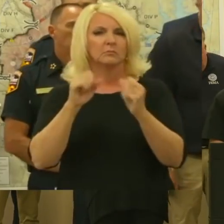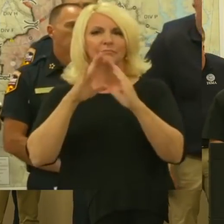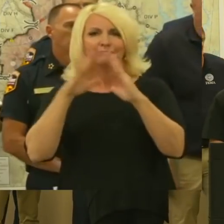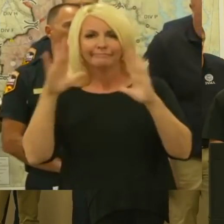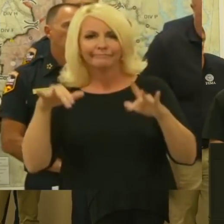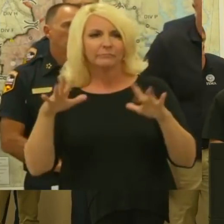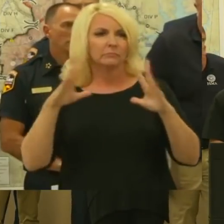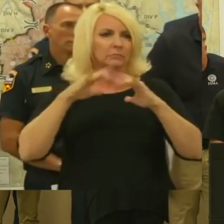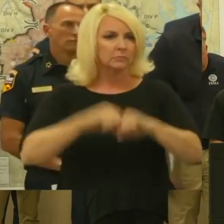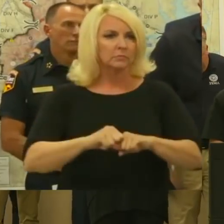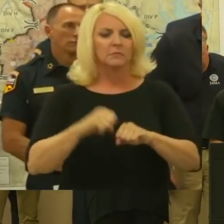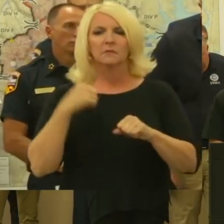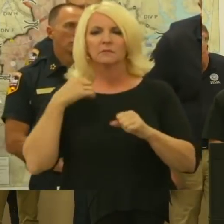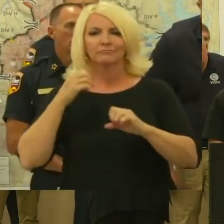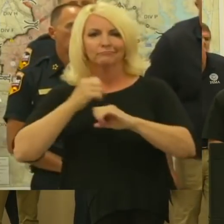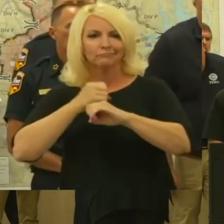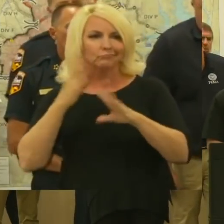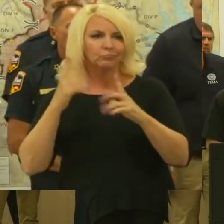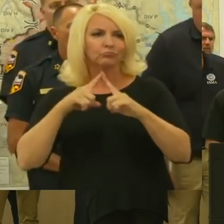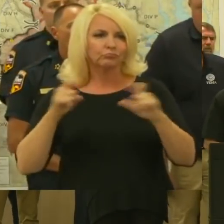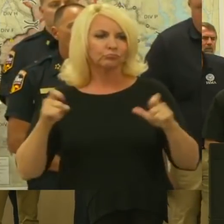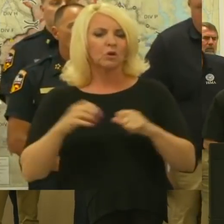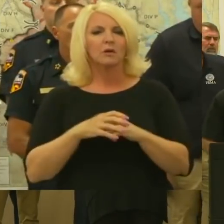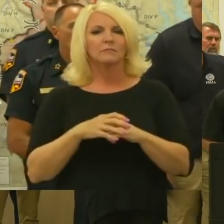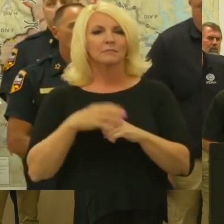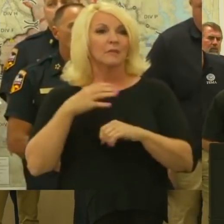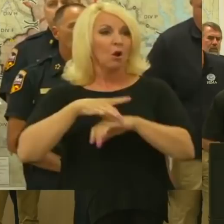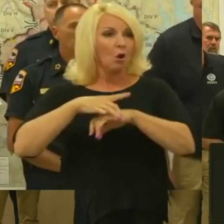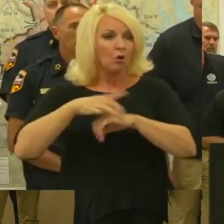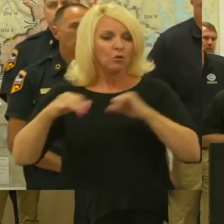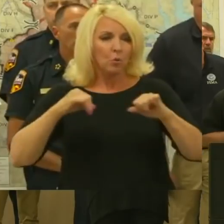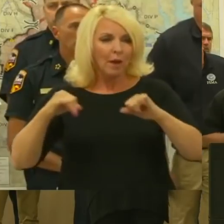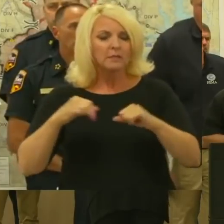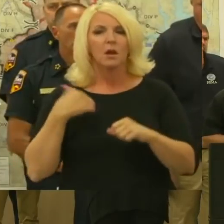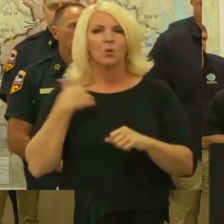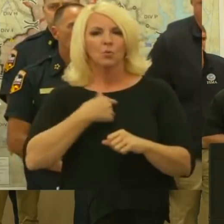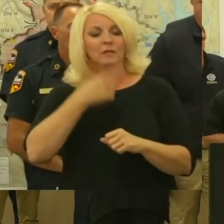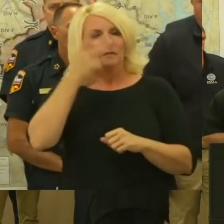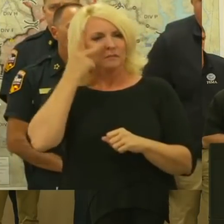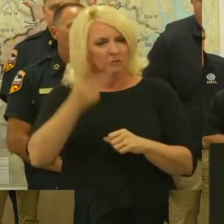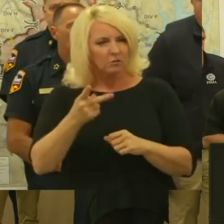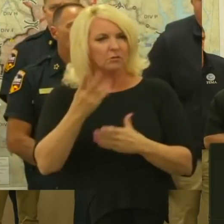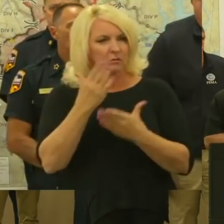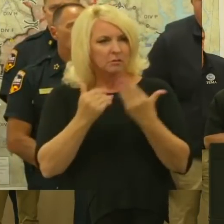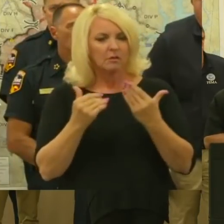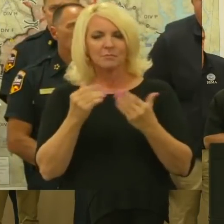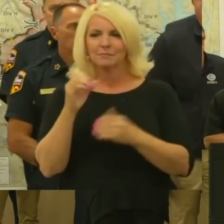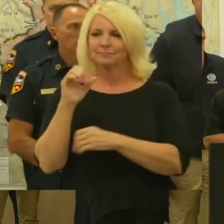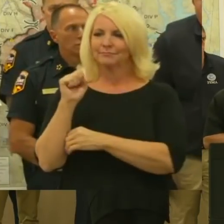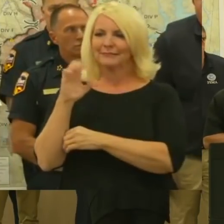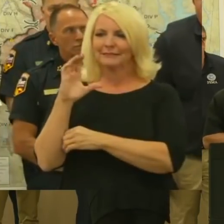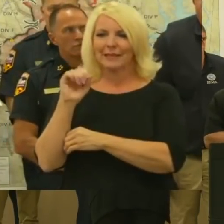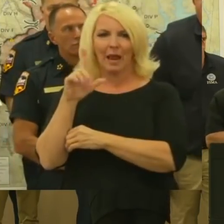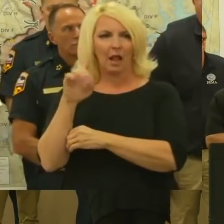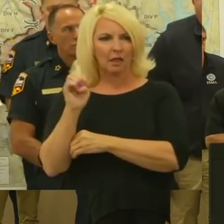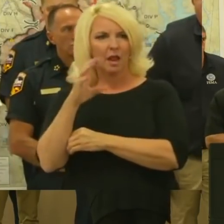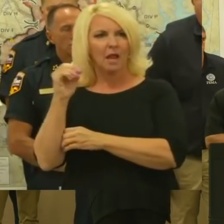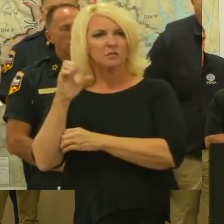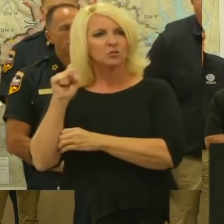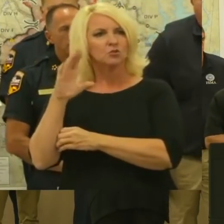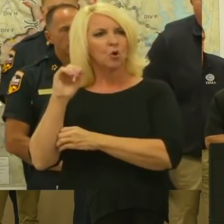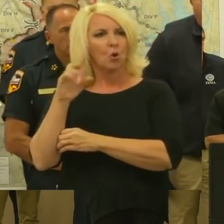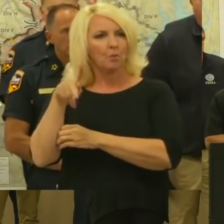probably the 1906 earthquake. So the scale and scope required some very significant actions. We went